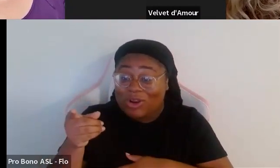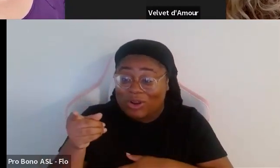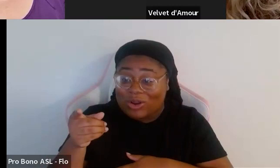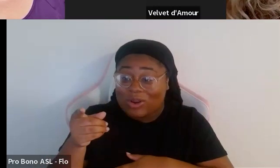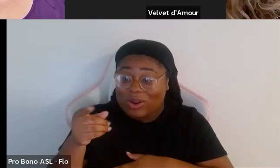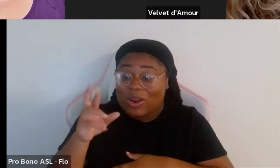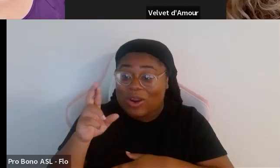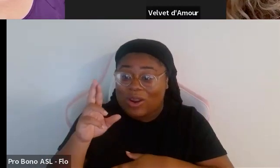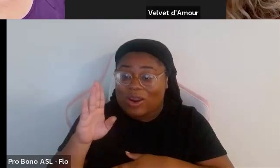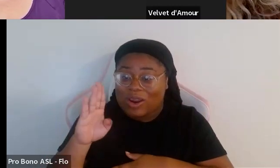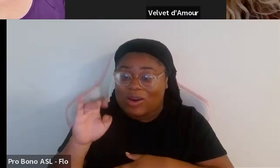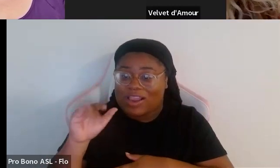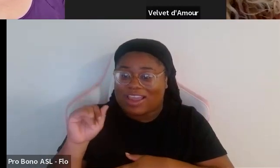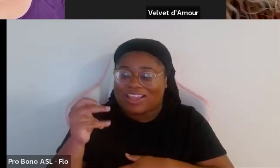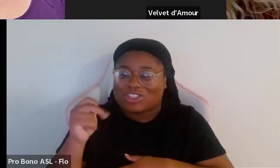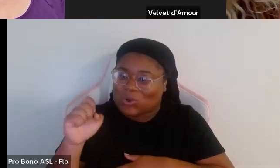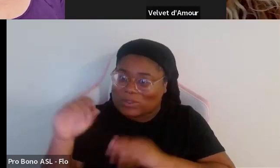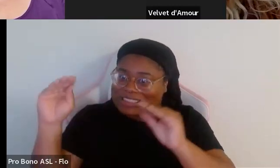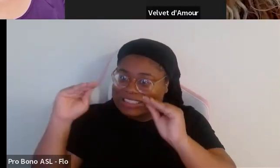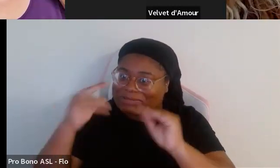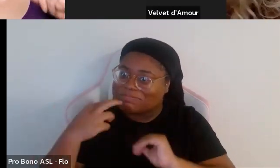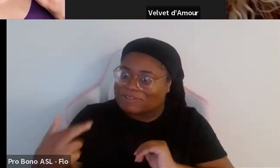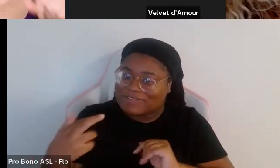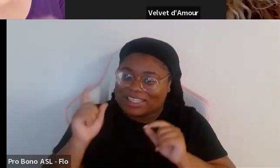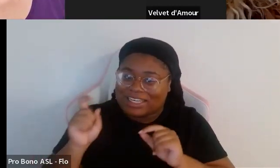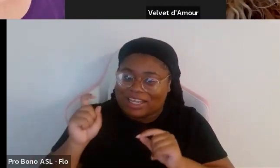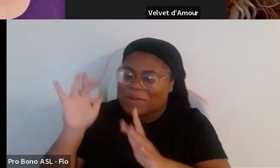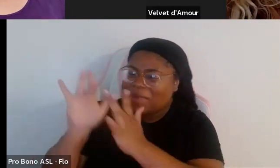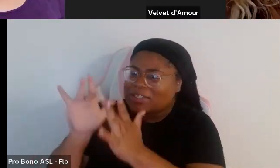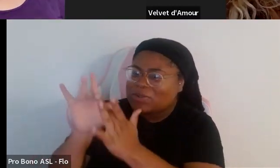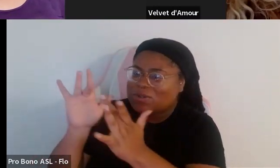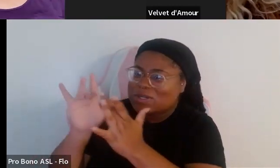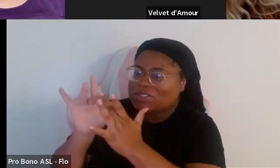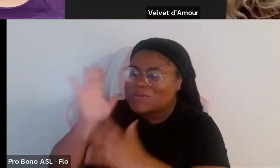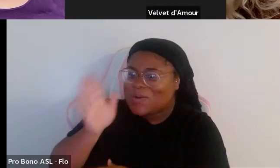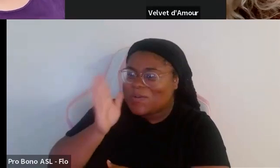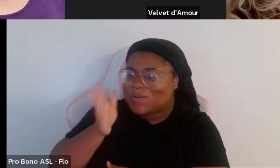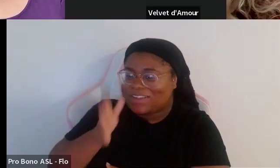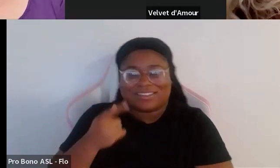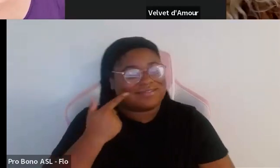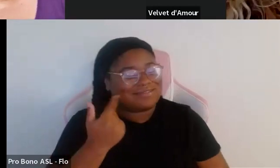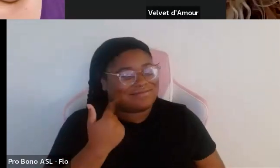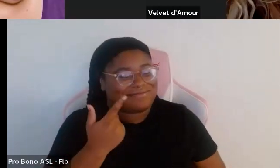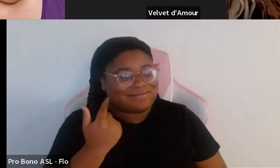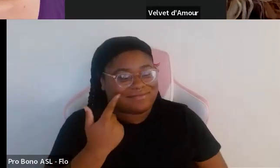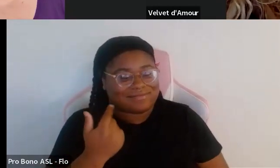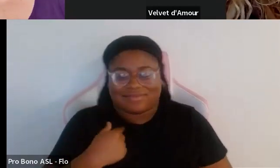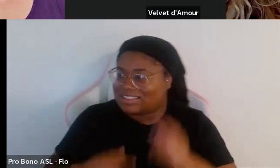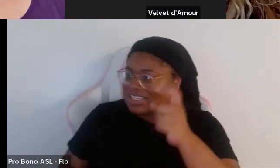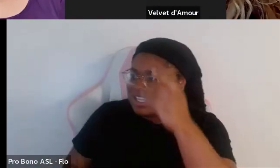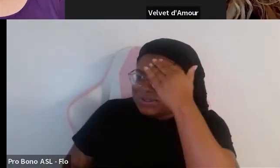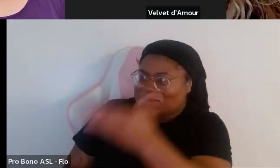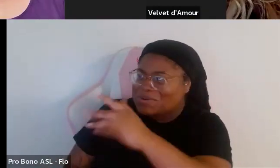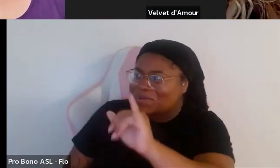need you need to be my best friend now yes rebecca jones we're gonna be hitting you up okay i need to know you